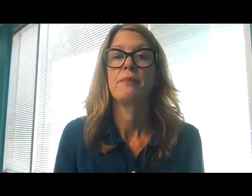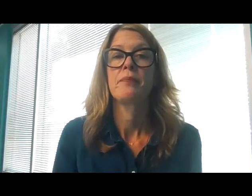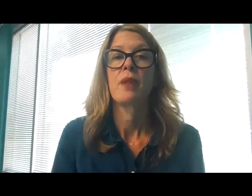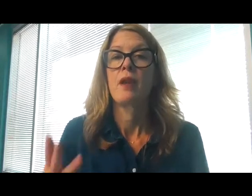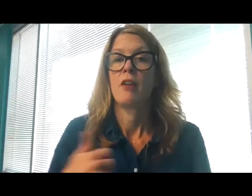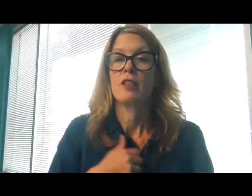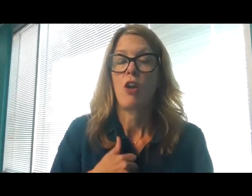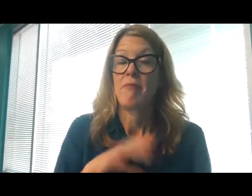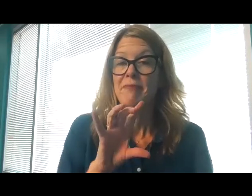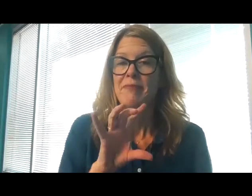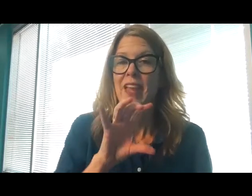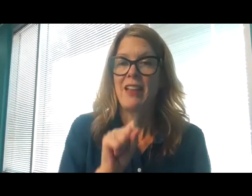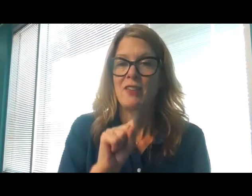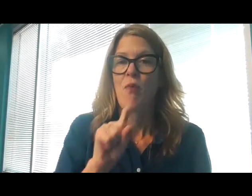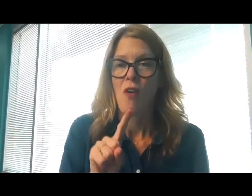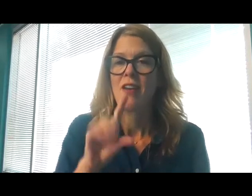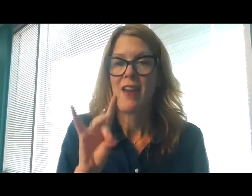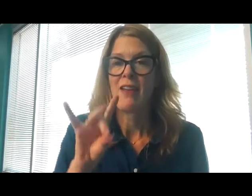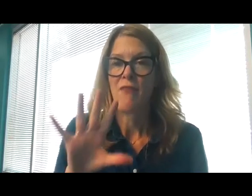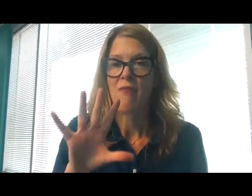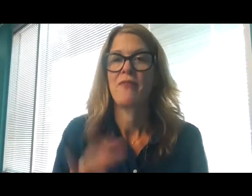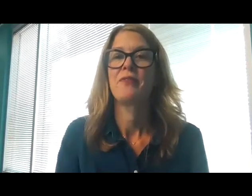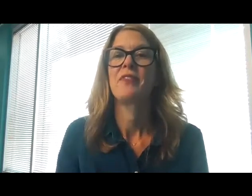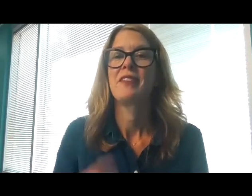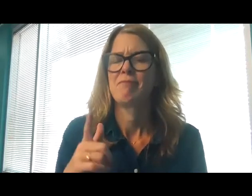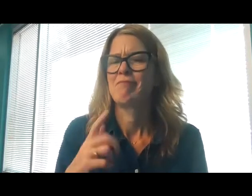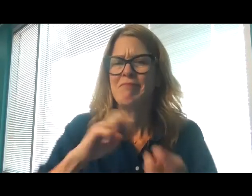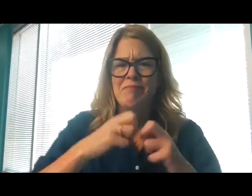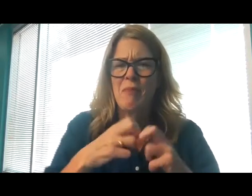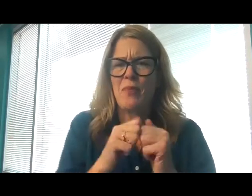-185. I'm having trouble with numbers today.